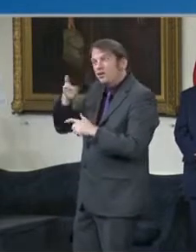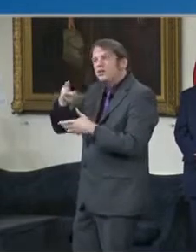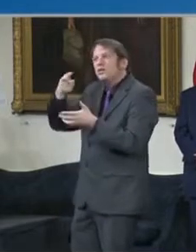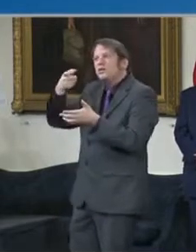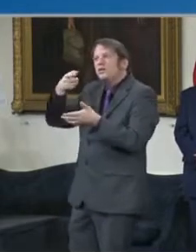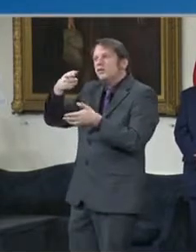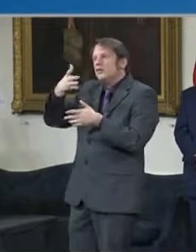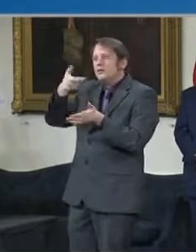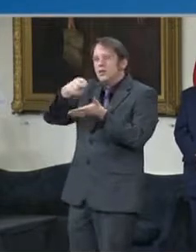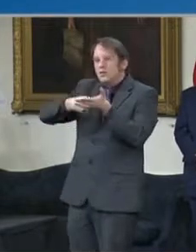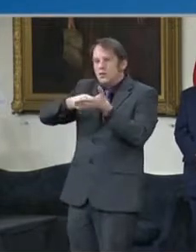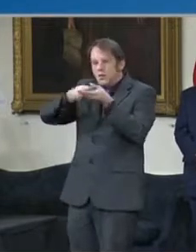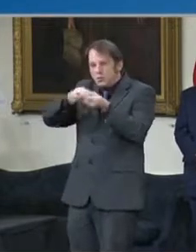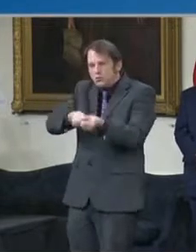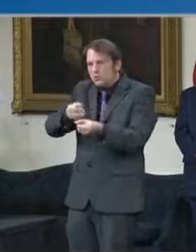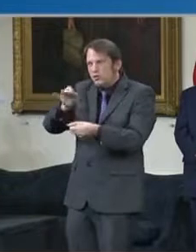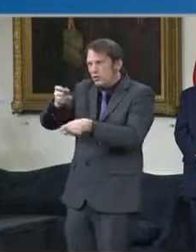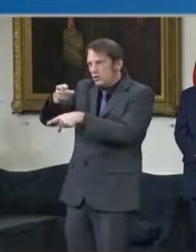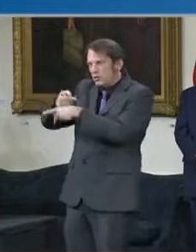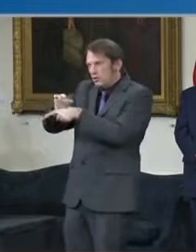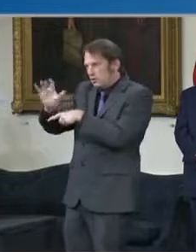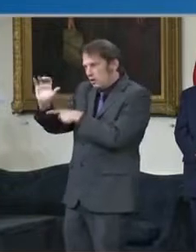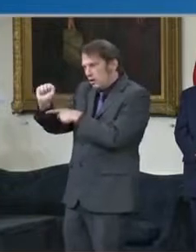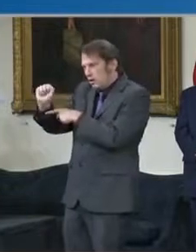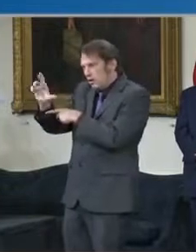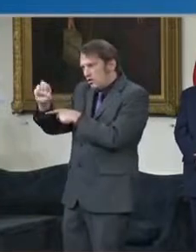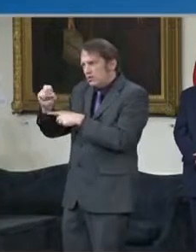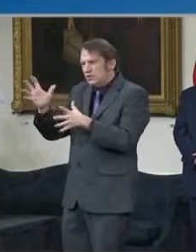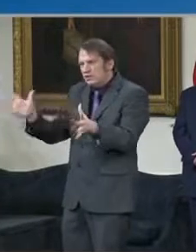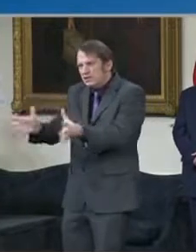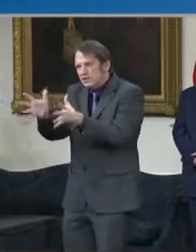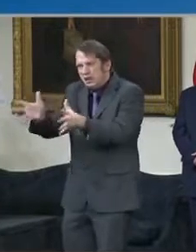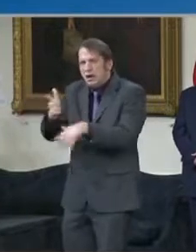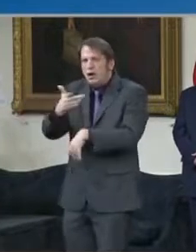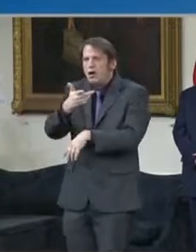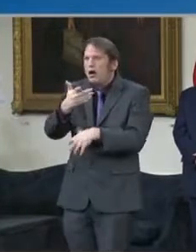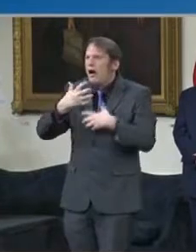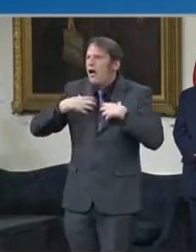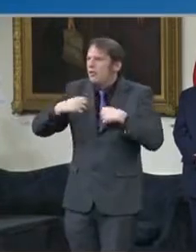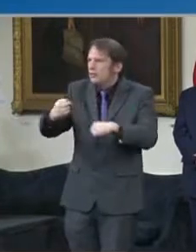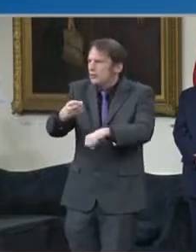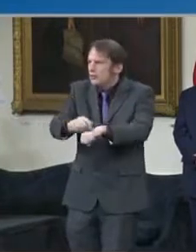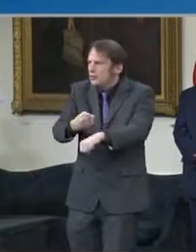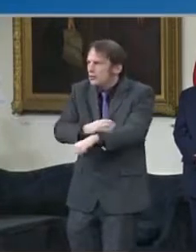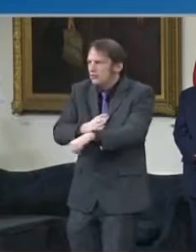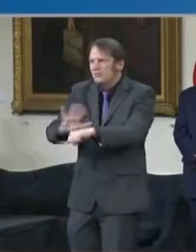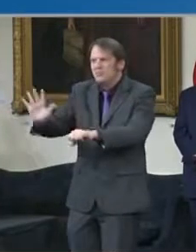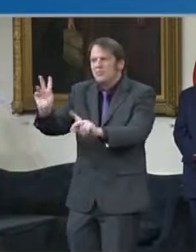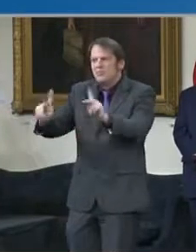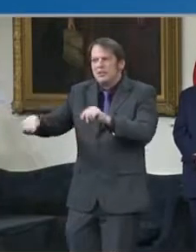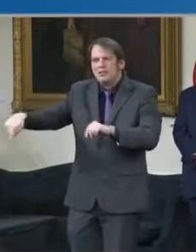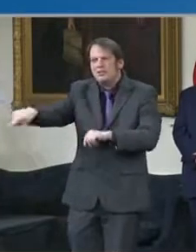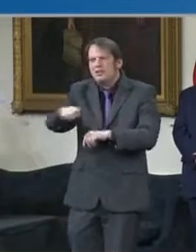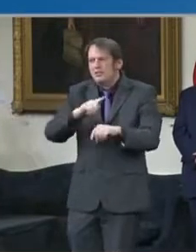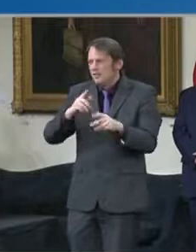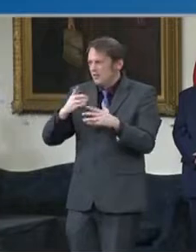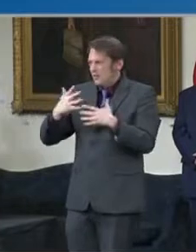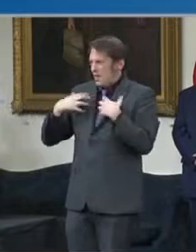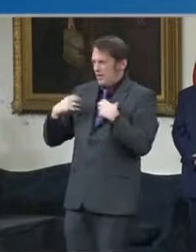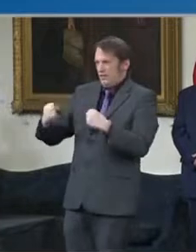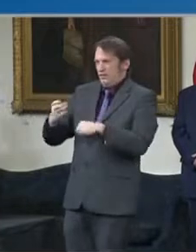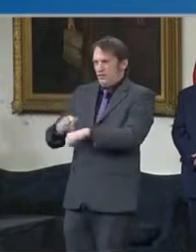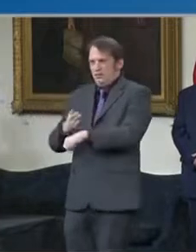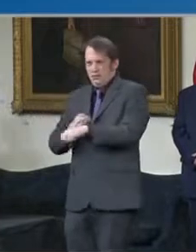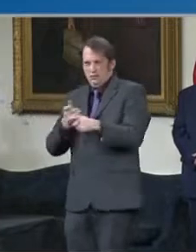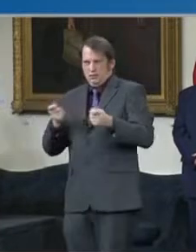systems and efforts on improving health outcomes, improving population health and managing chronic diseases. The contract